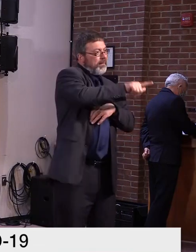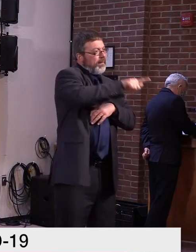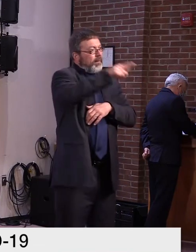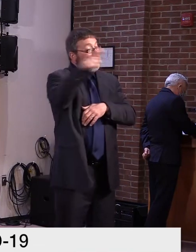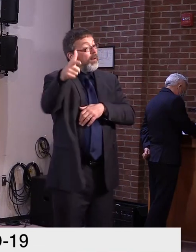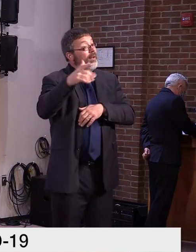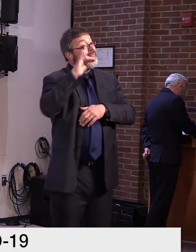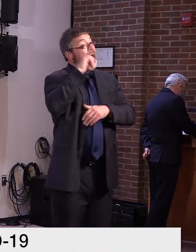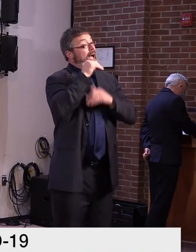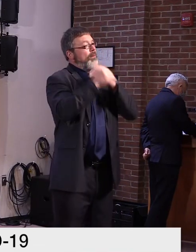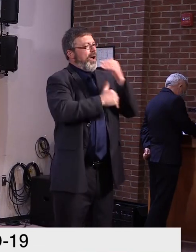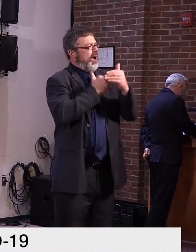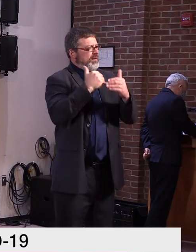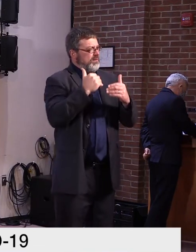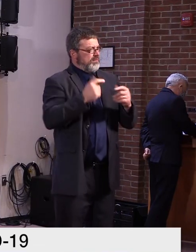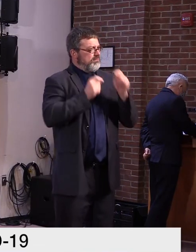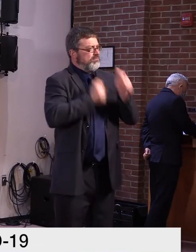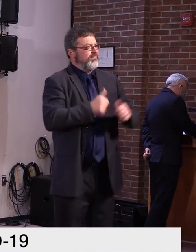it's, uh, it's weeks away,